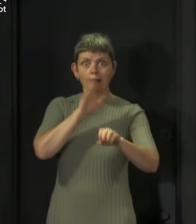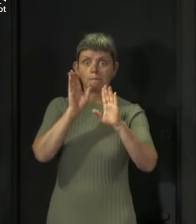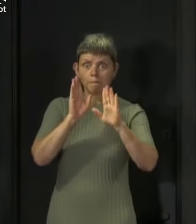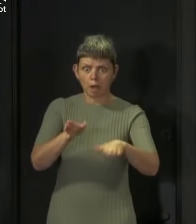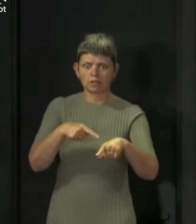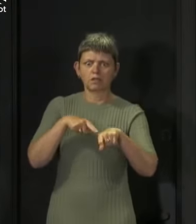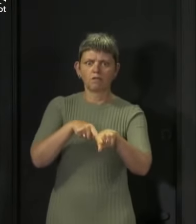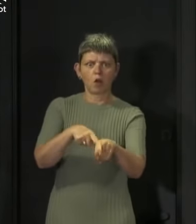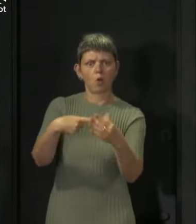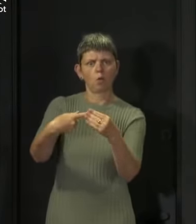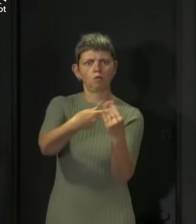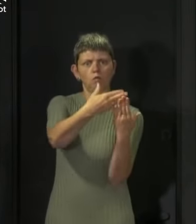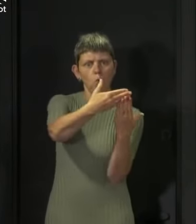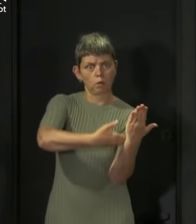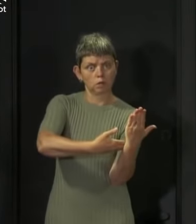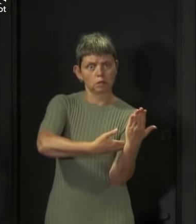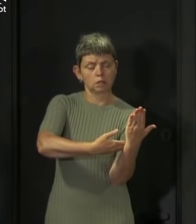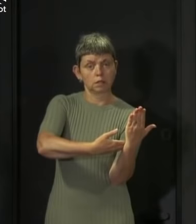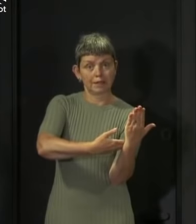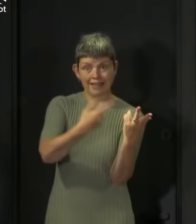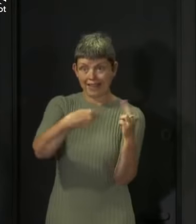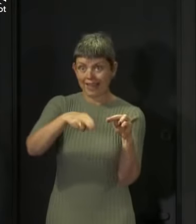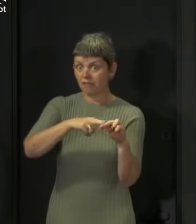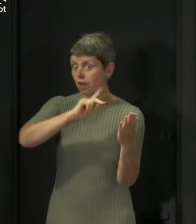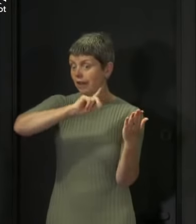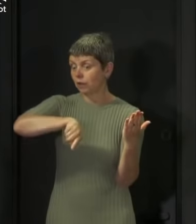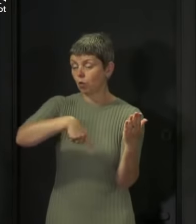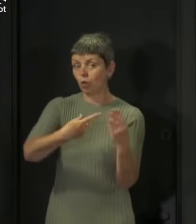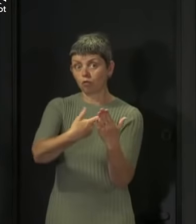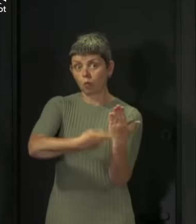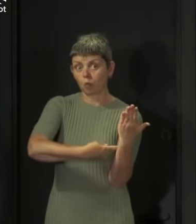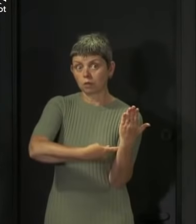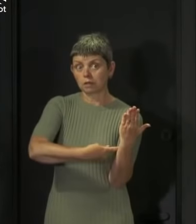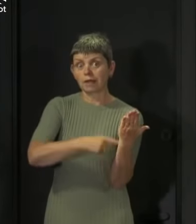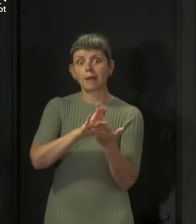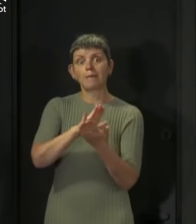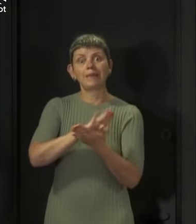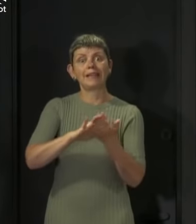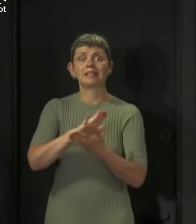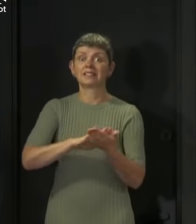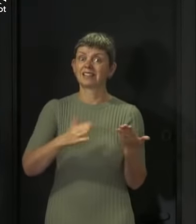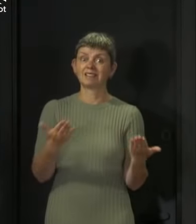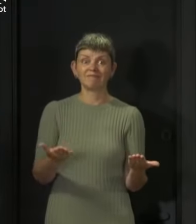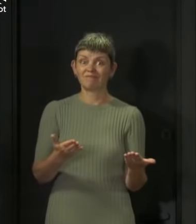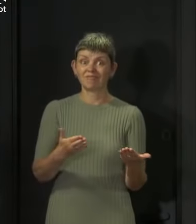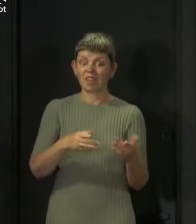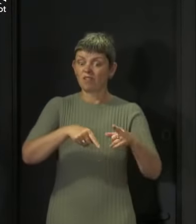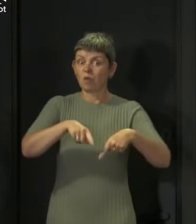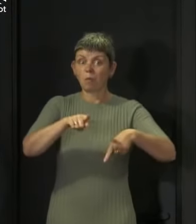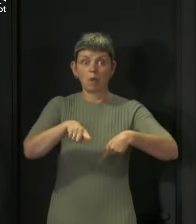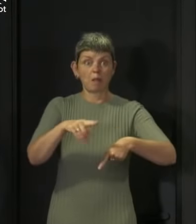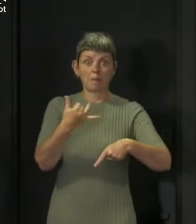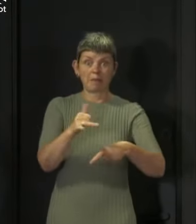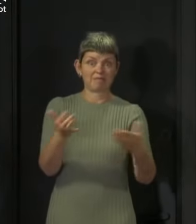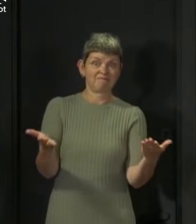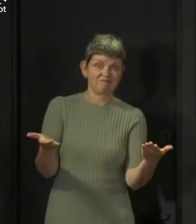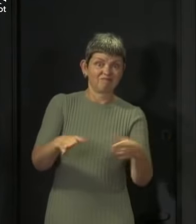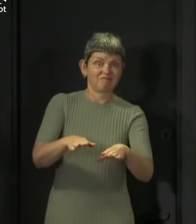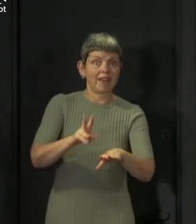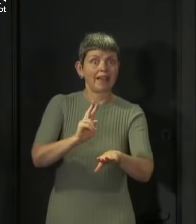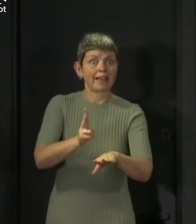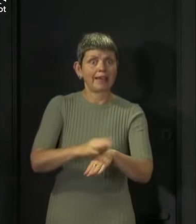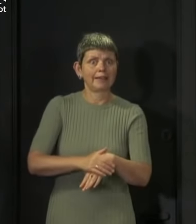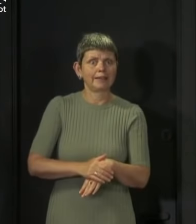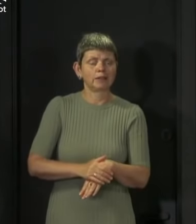guidance that has been agreed. If they don't do that they put at risk the return of the professional game. So I